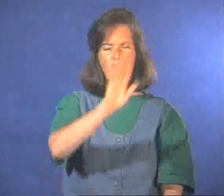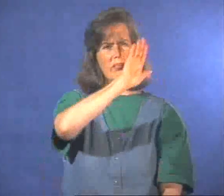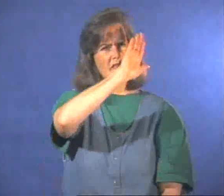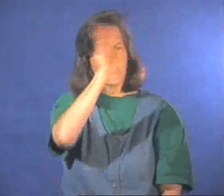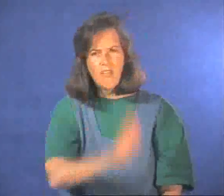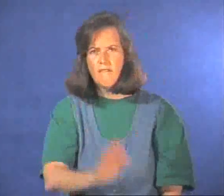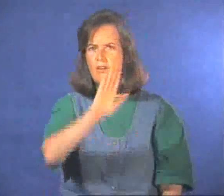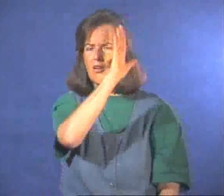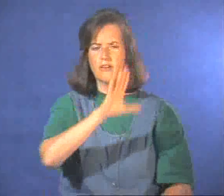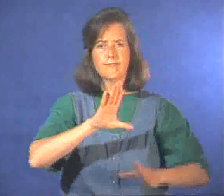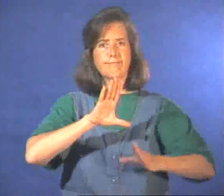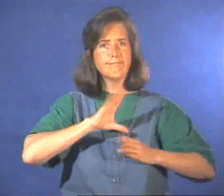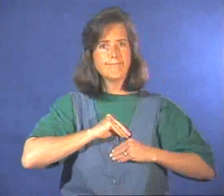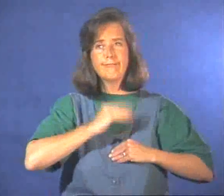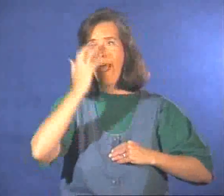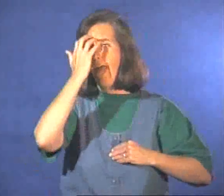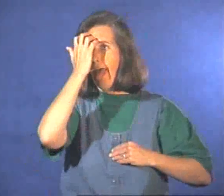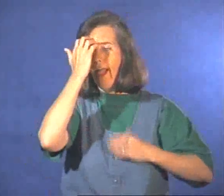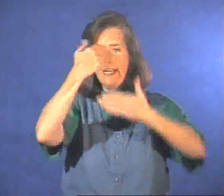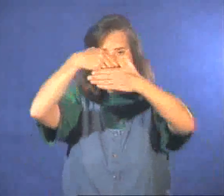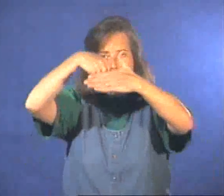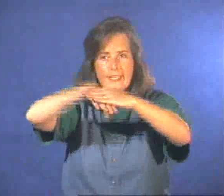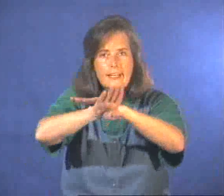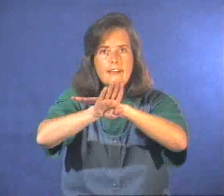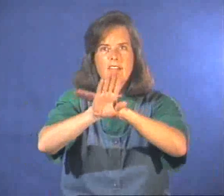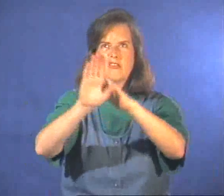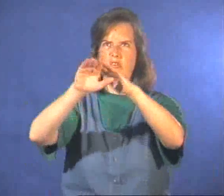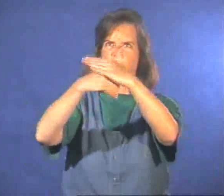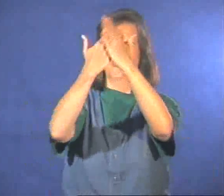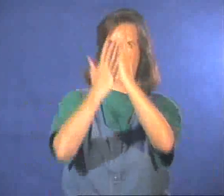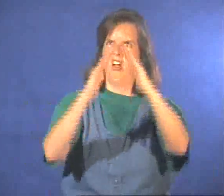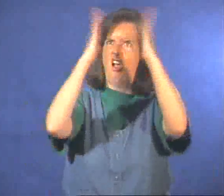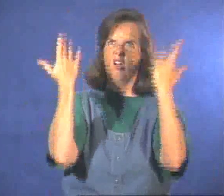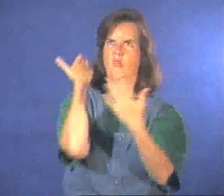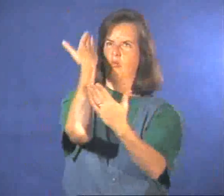Never go in a strange person's house. in